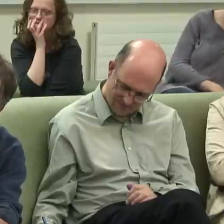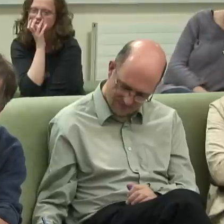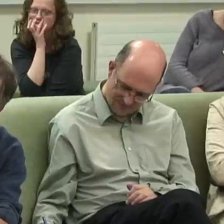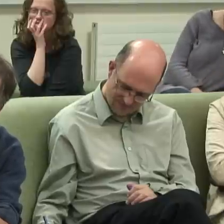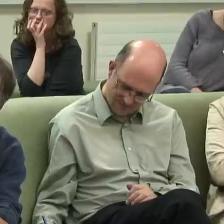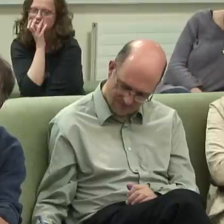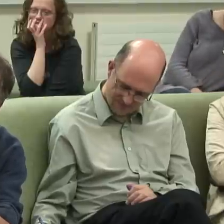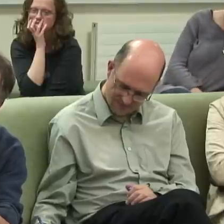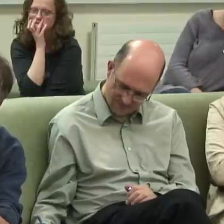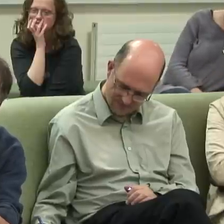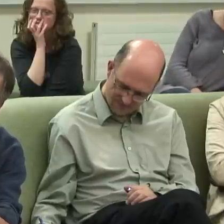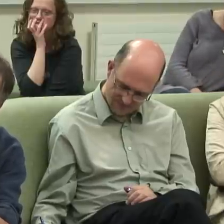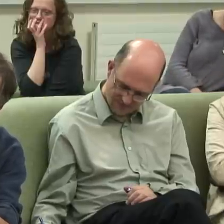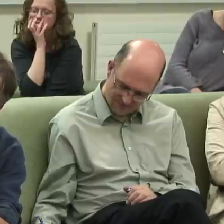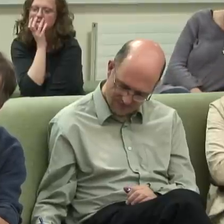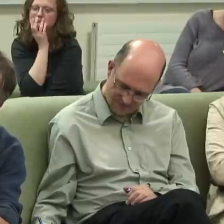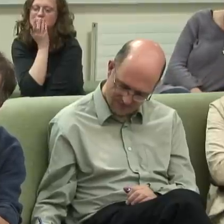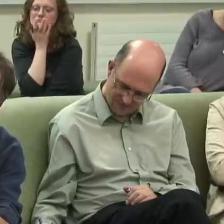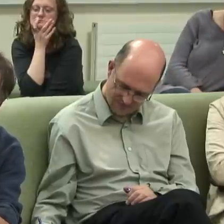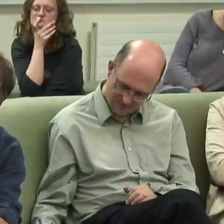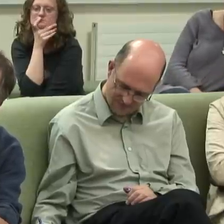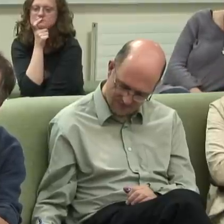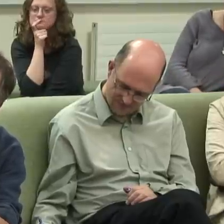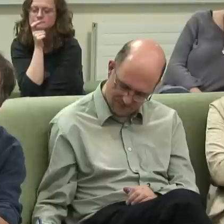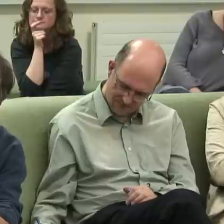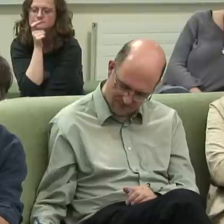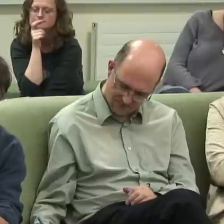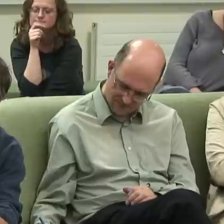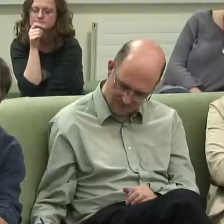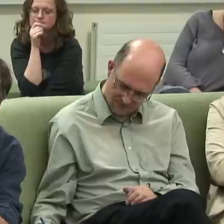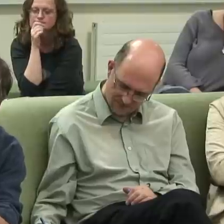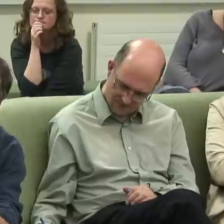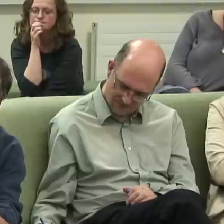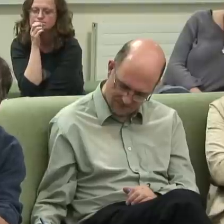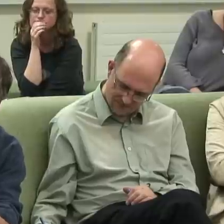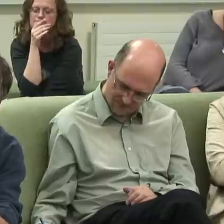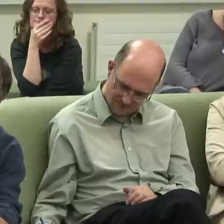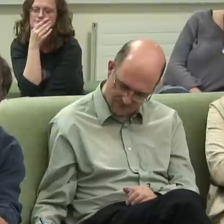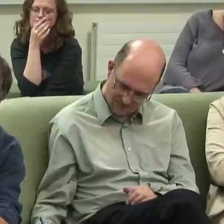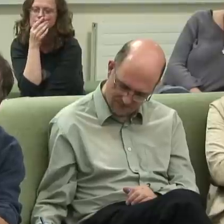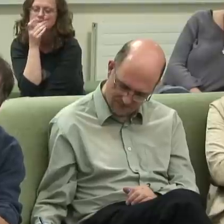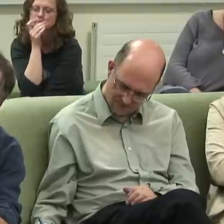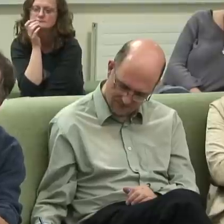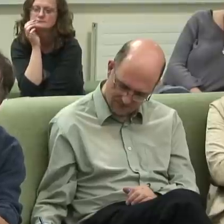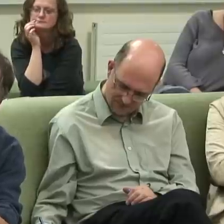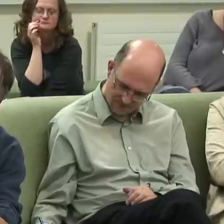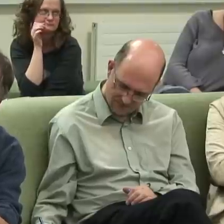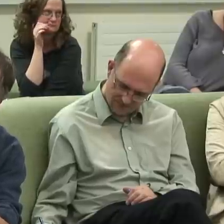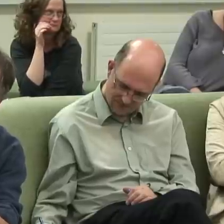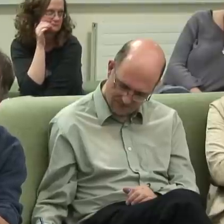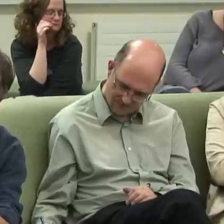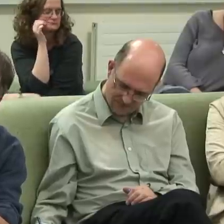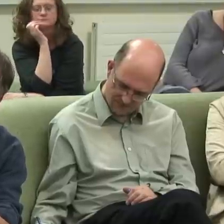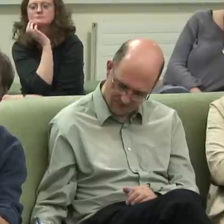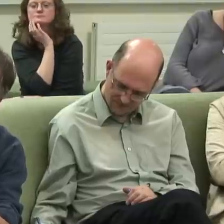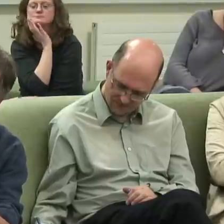a philosophy student, and I kind of studied a bit of the philosophy of ideas. And, to me, it seems that we're at a very early stage of